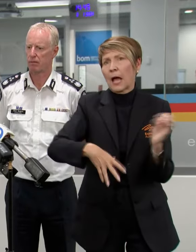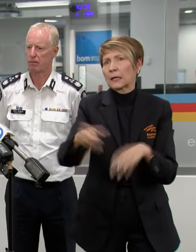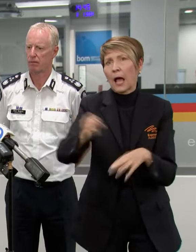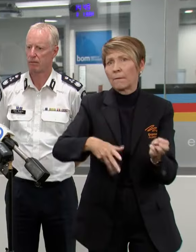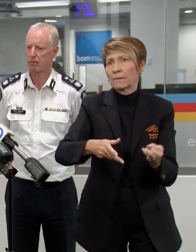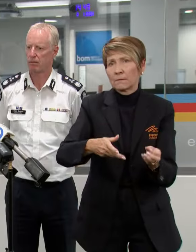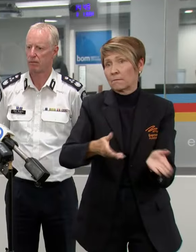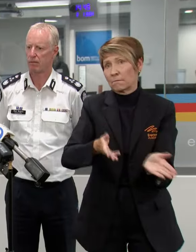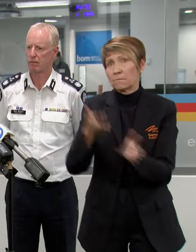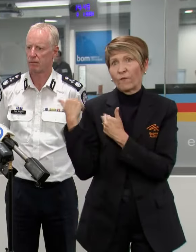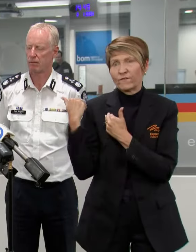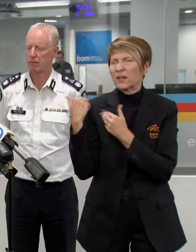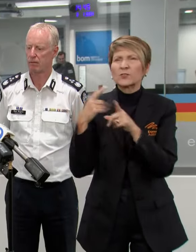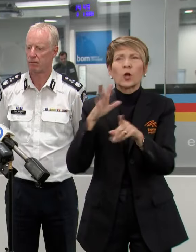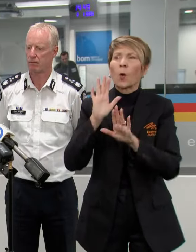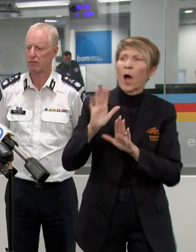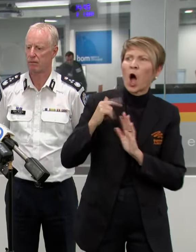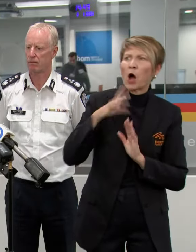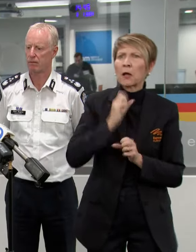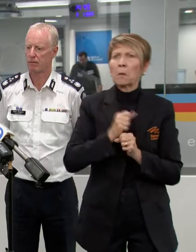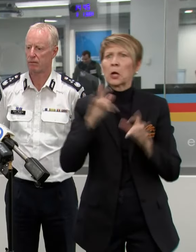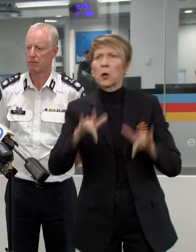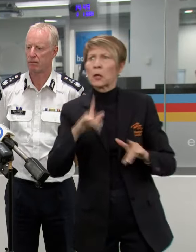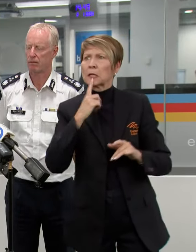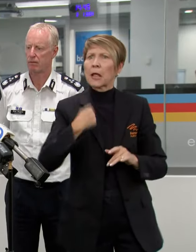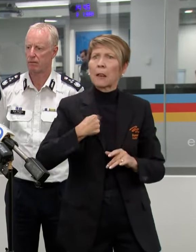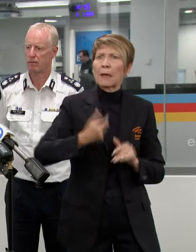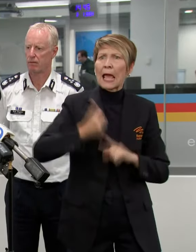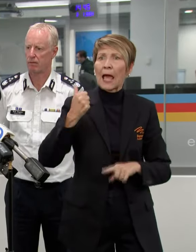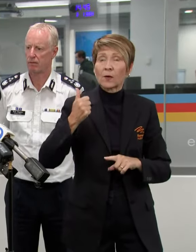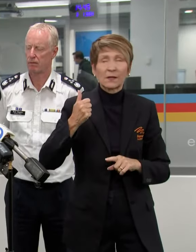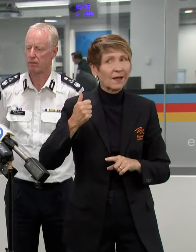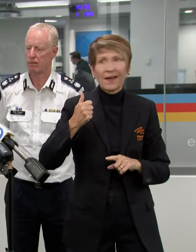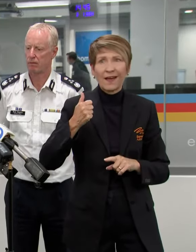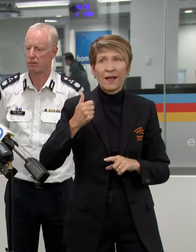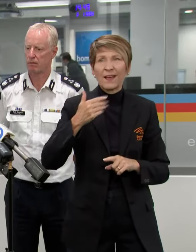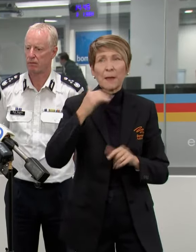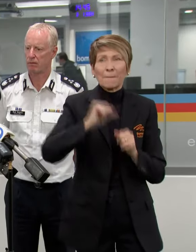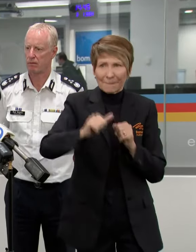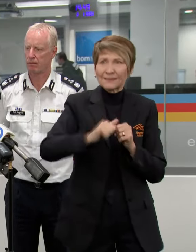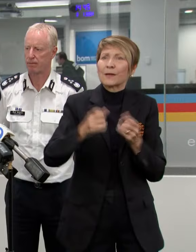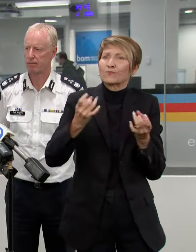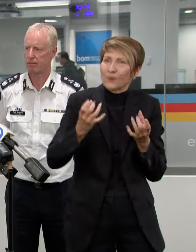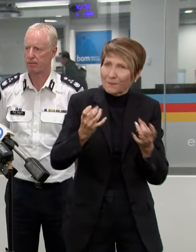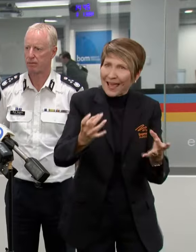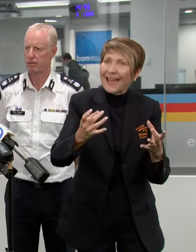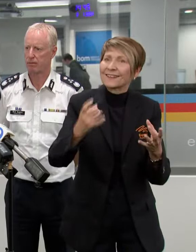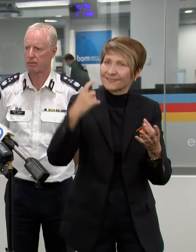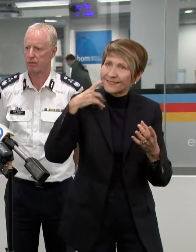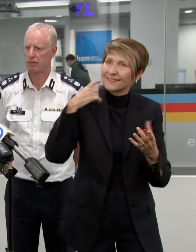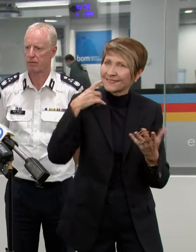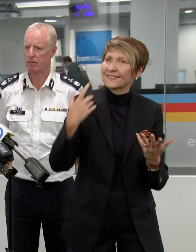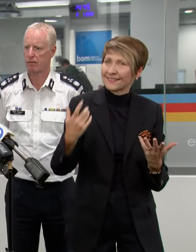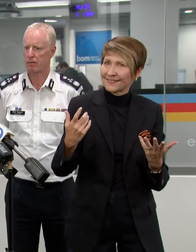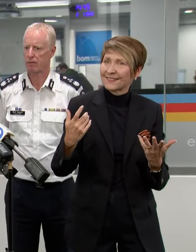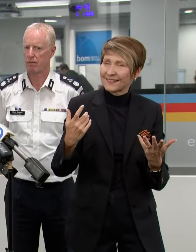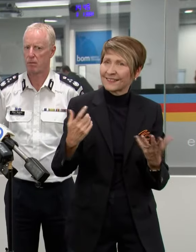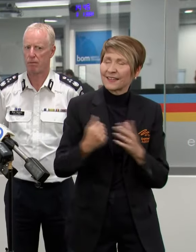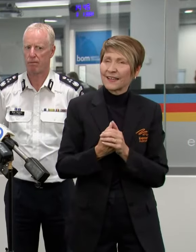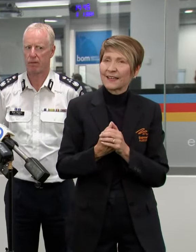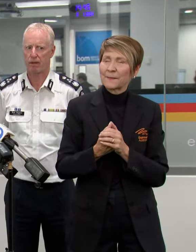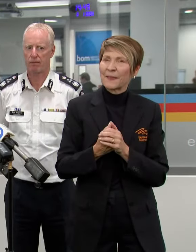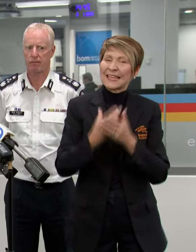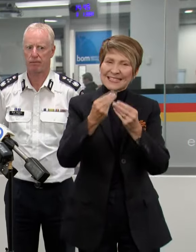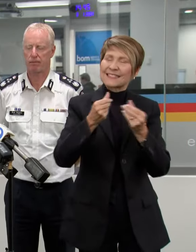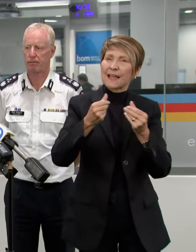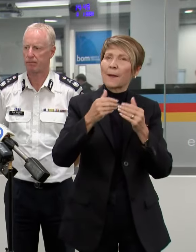Don't wait for a warning to be issued. Again, sandbag collection points are also available in a number of these at-risk communities,